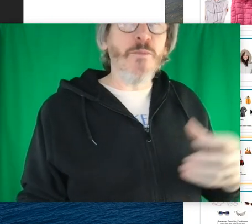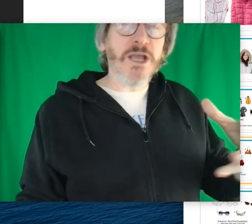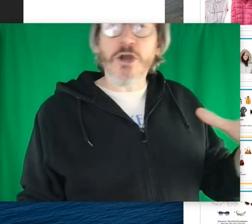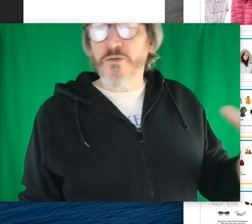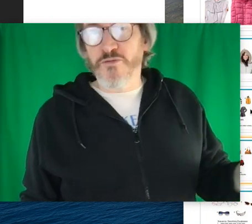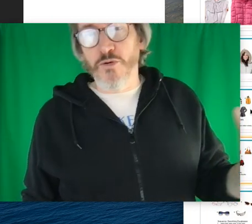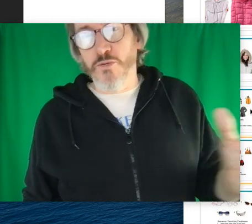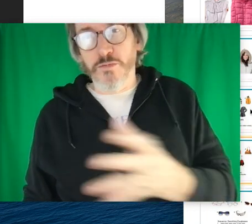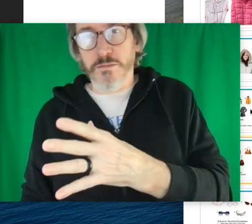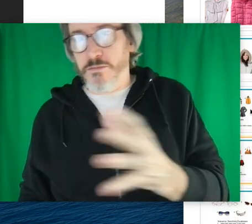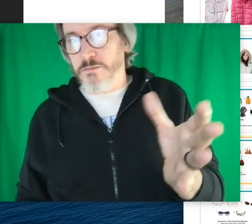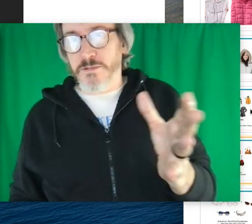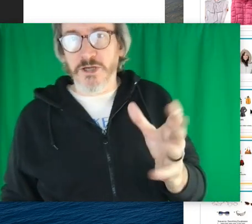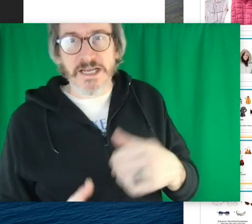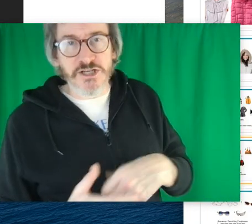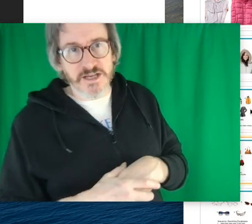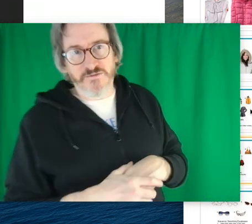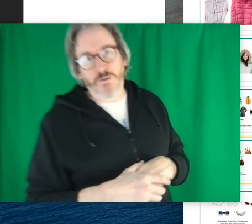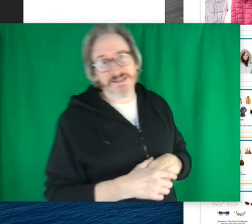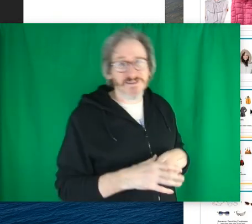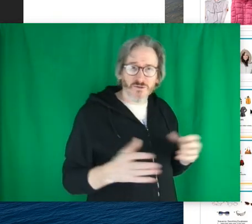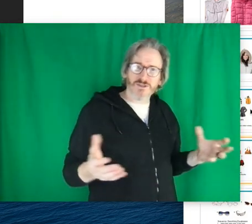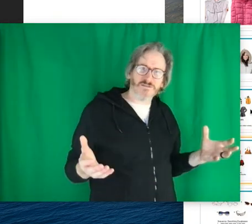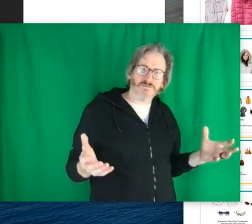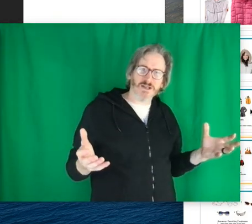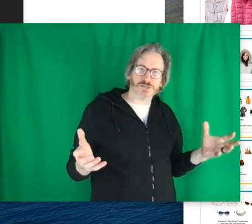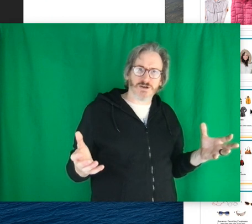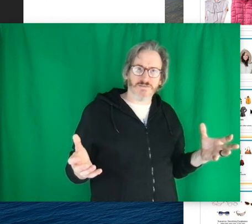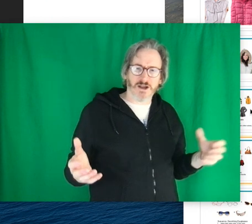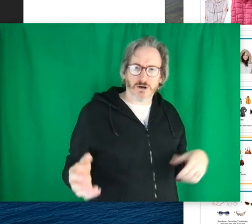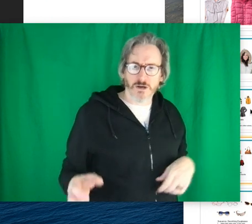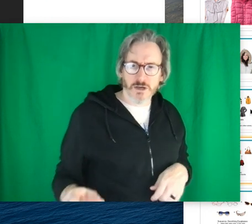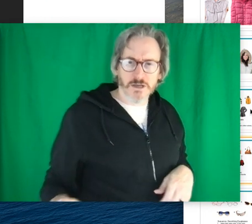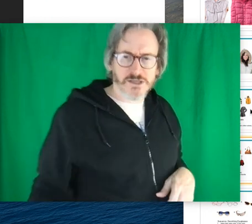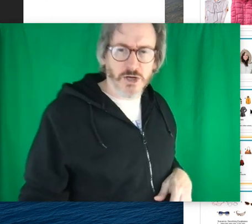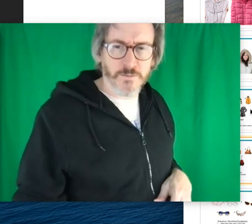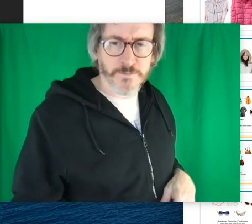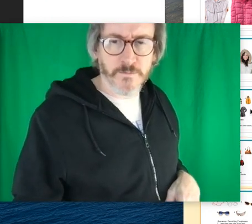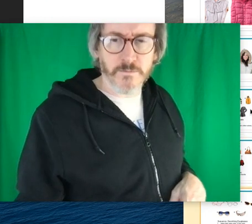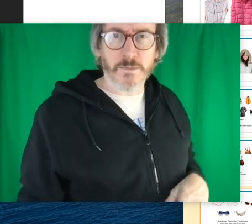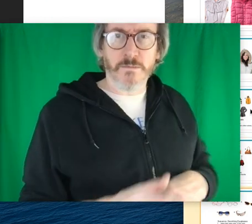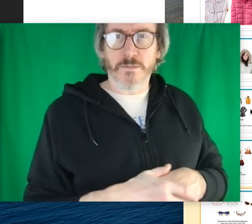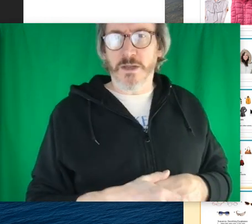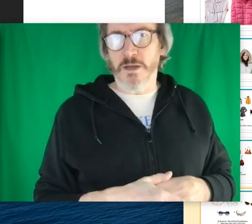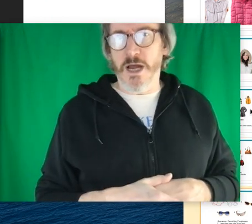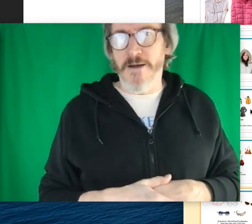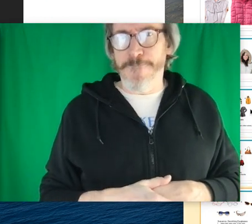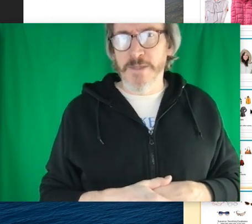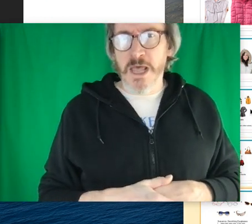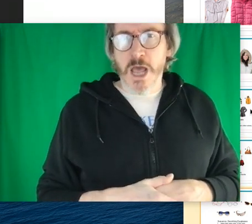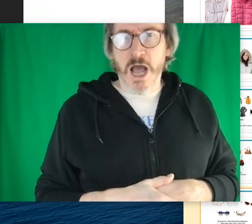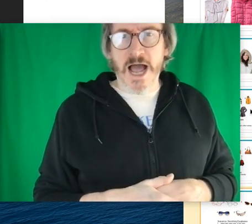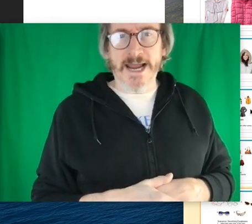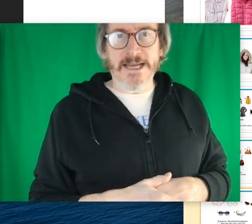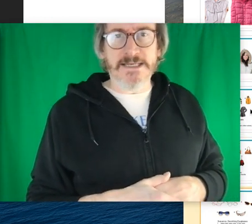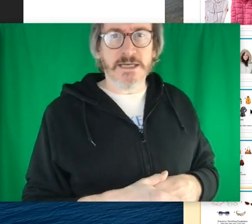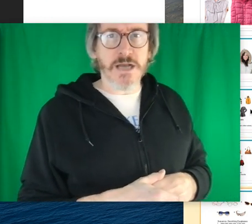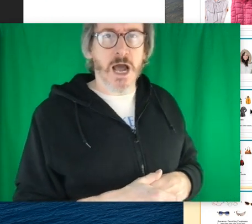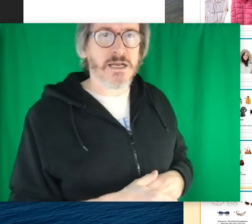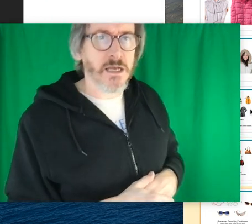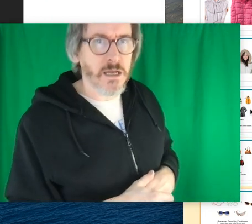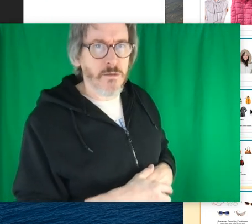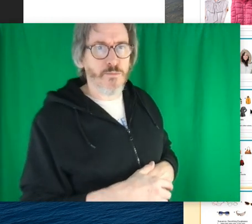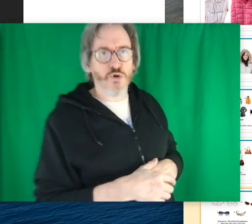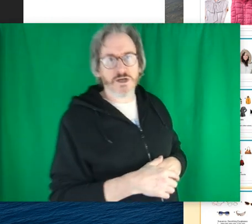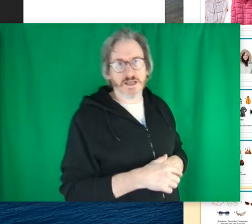And we could go through each of the different ones. videos are in there. So I did